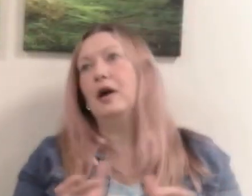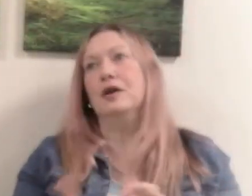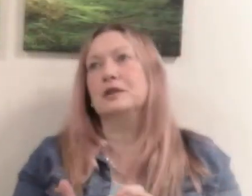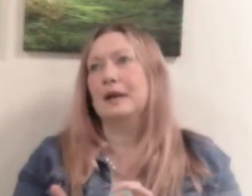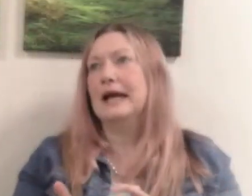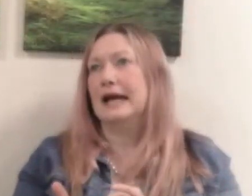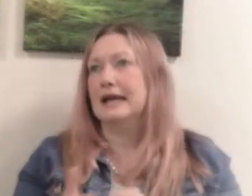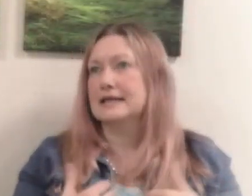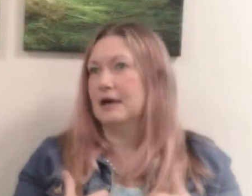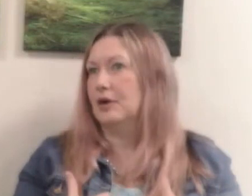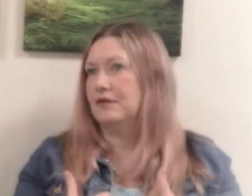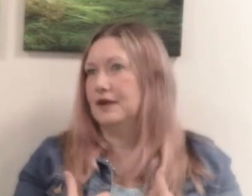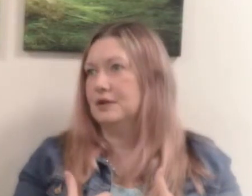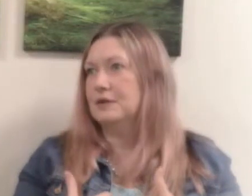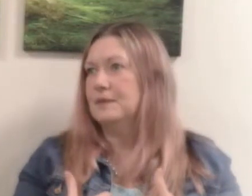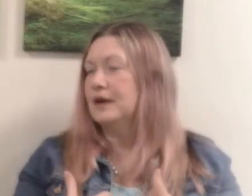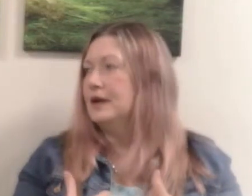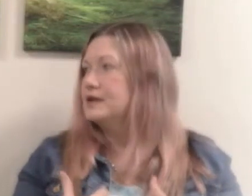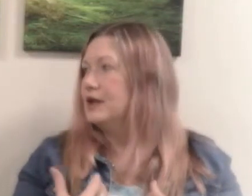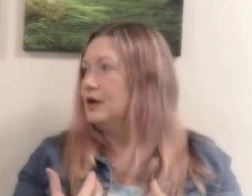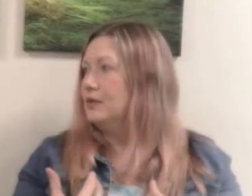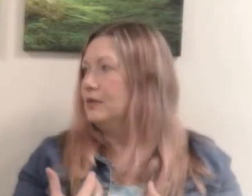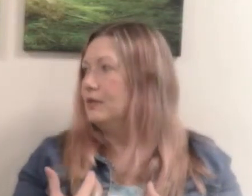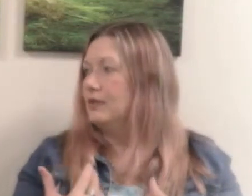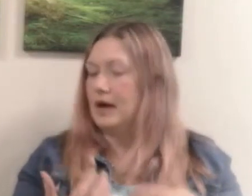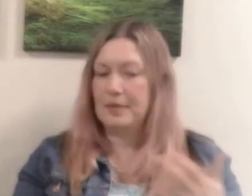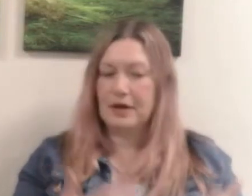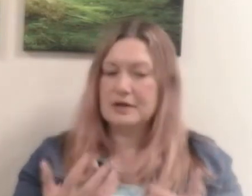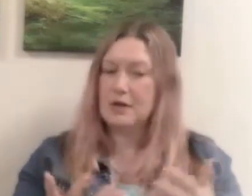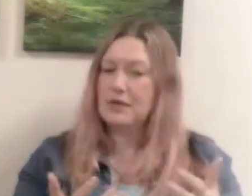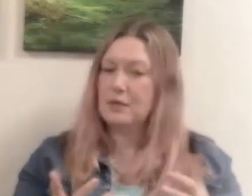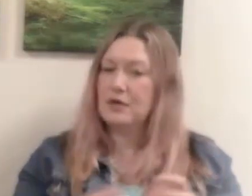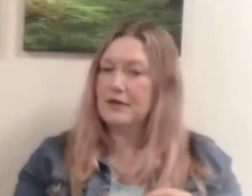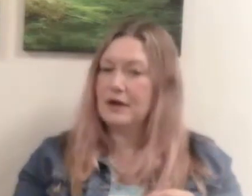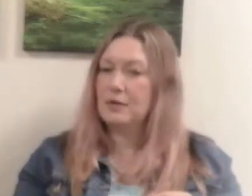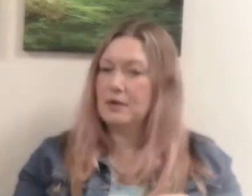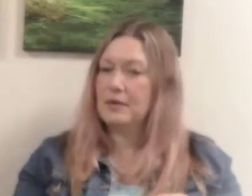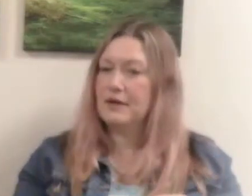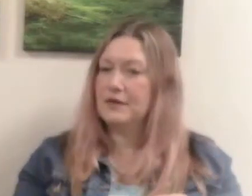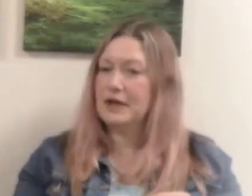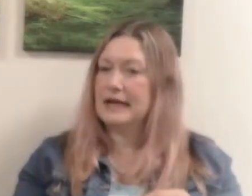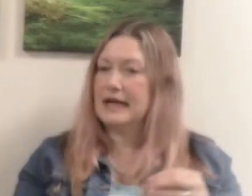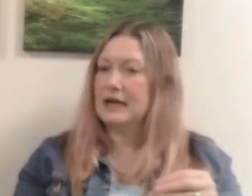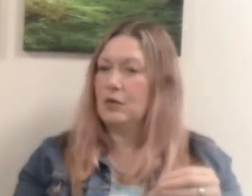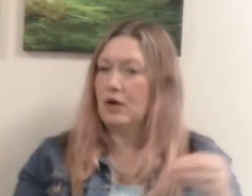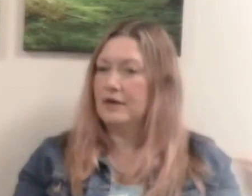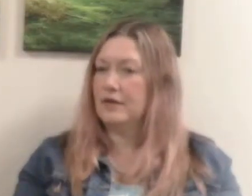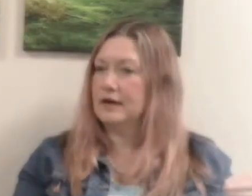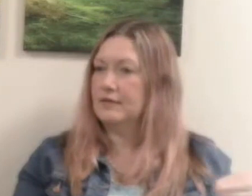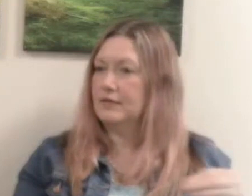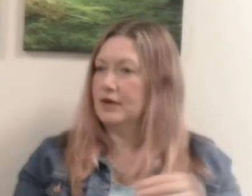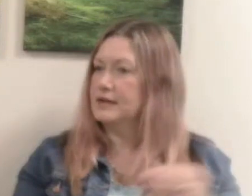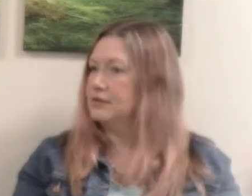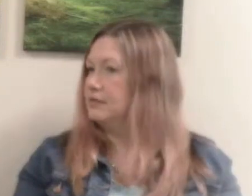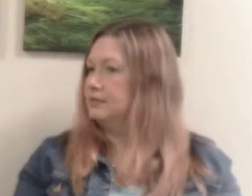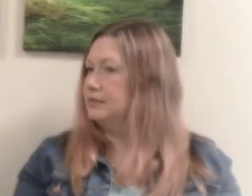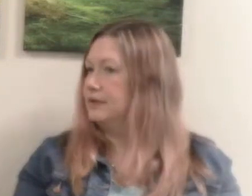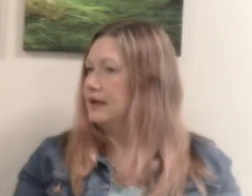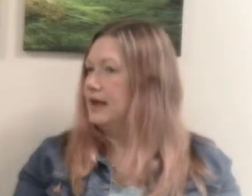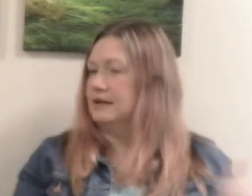part to play is how i feel yeah so but i don't think we're ever we're ever going to get it quite right right until the end